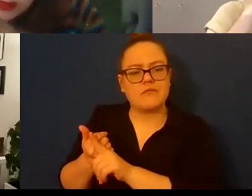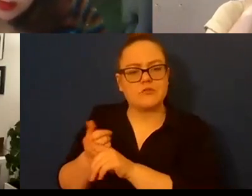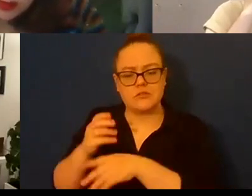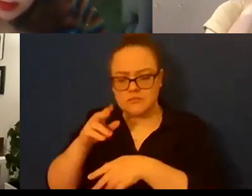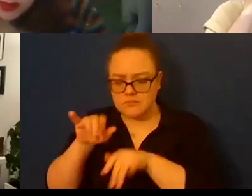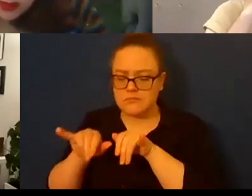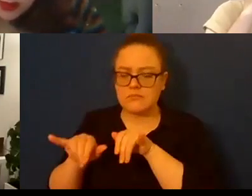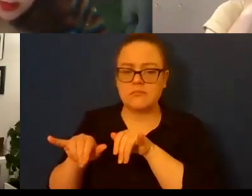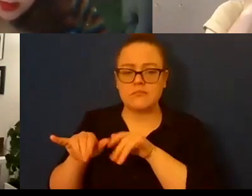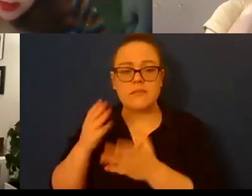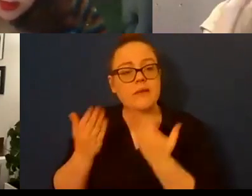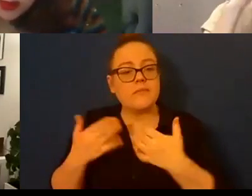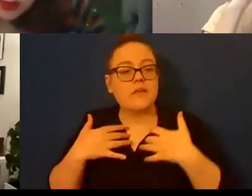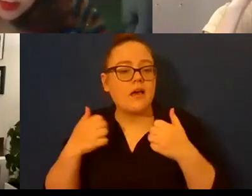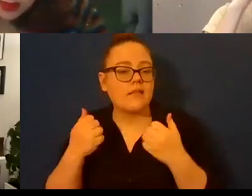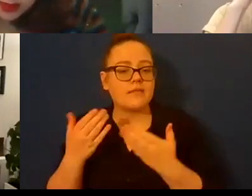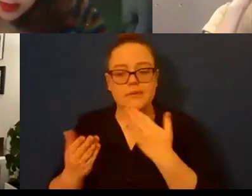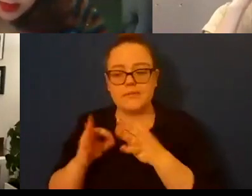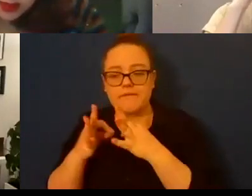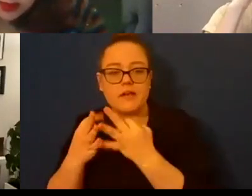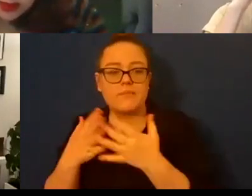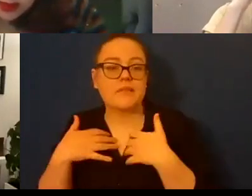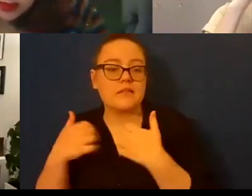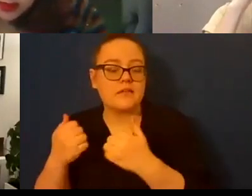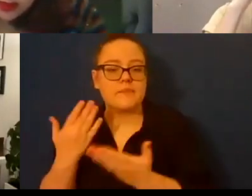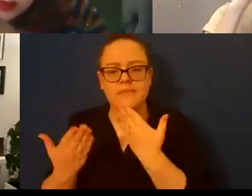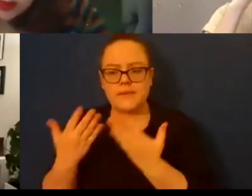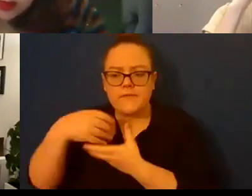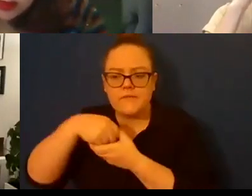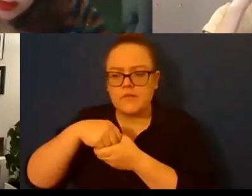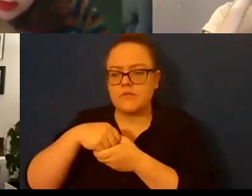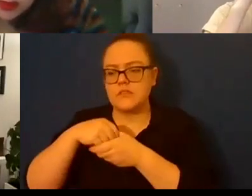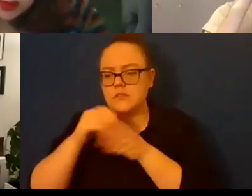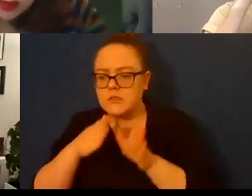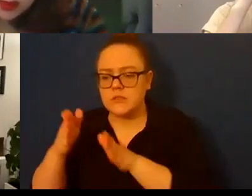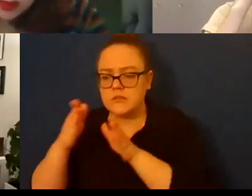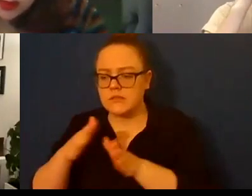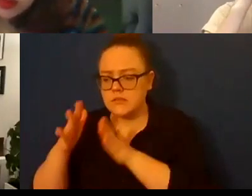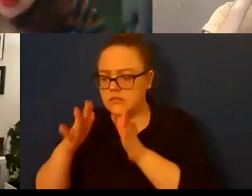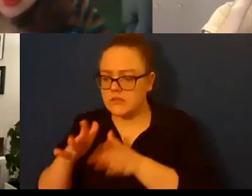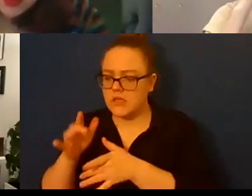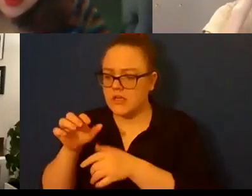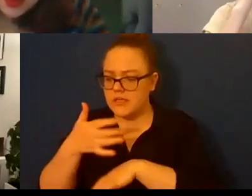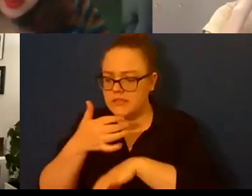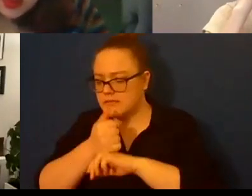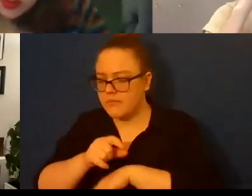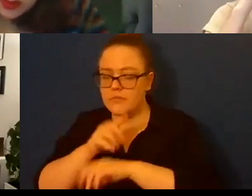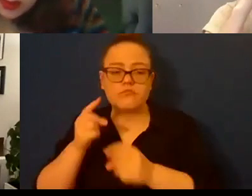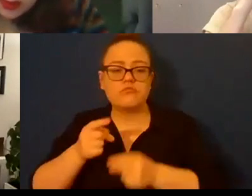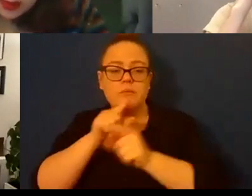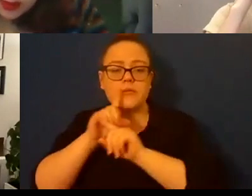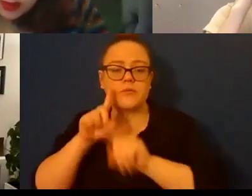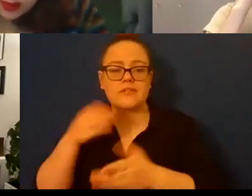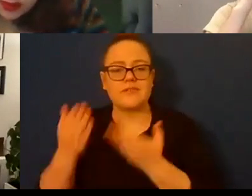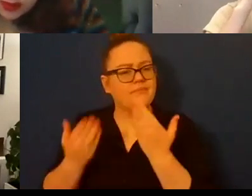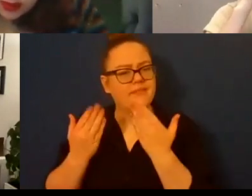because of their health or it's because of their family's health or because they're involved in organizing and rapid response or maybe they can't walk through the world the